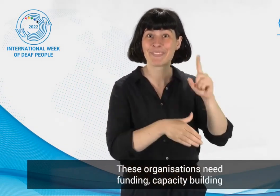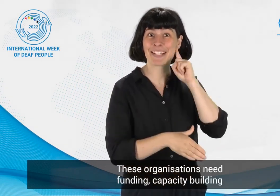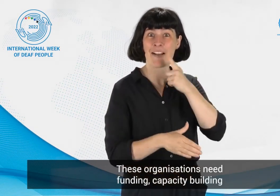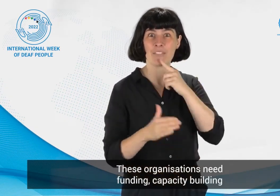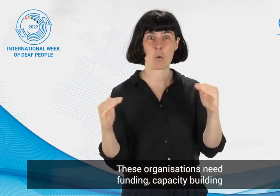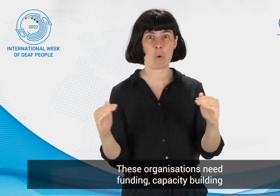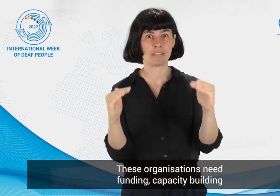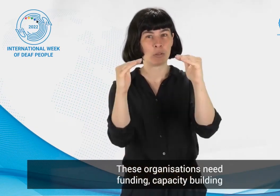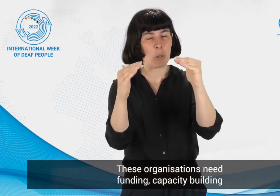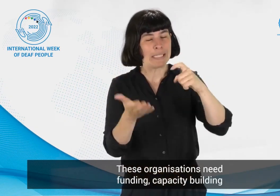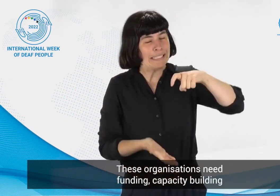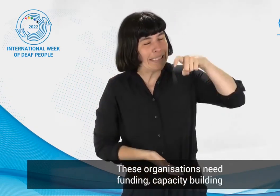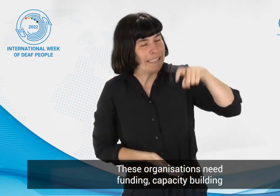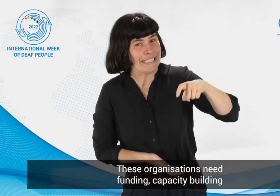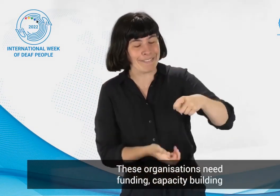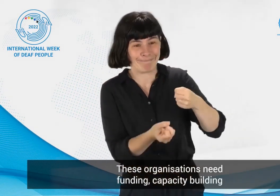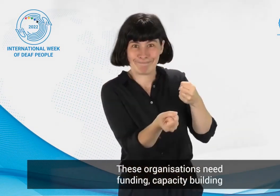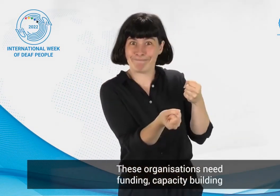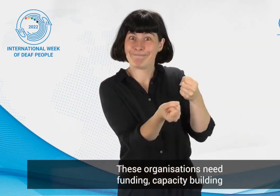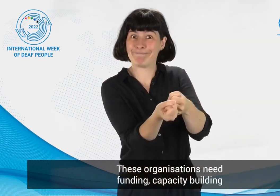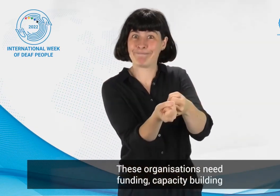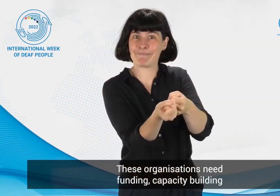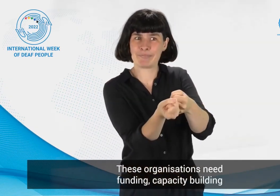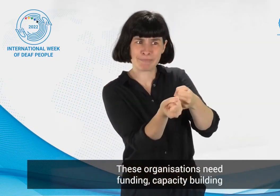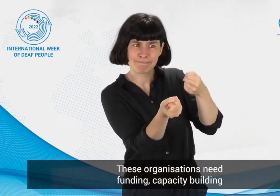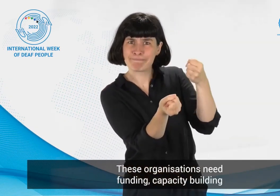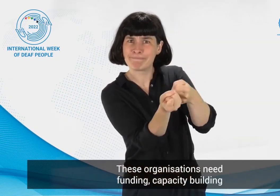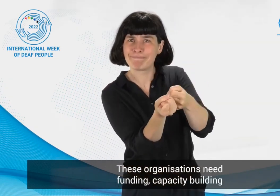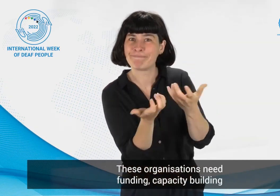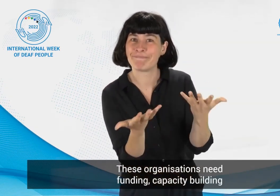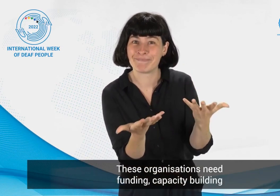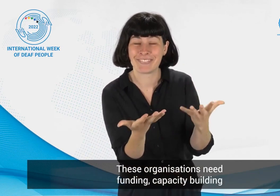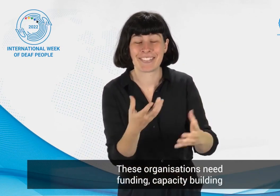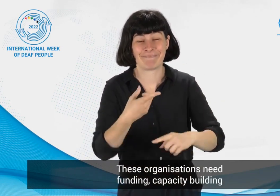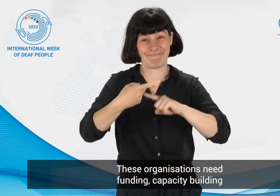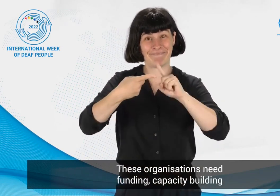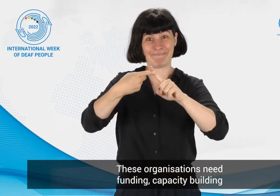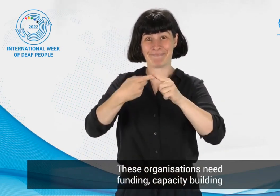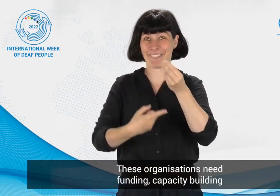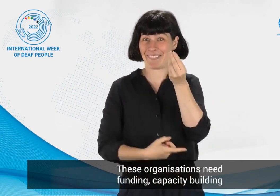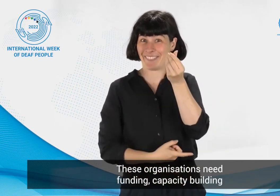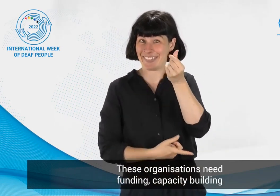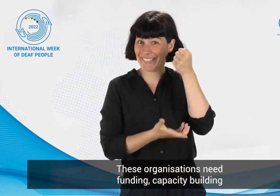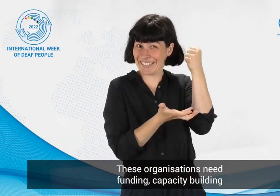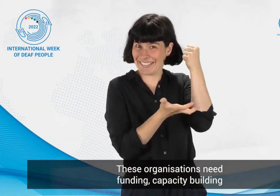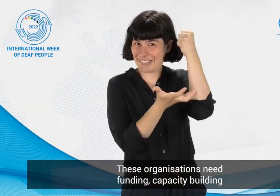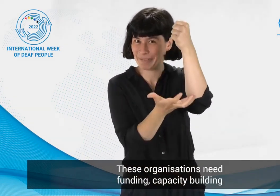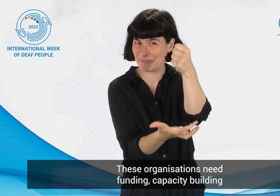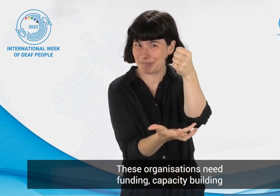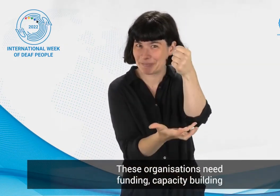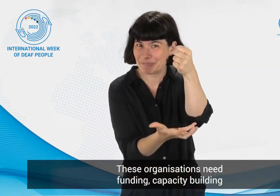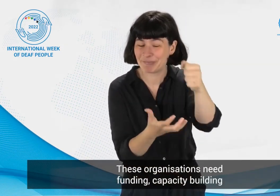learning the